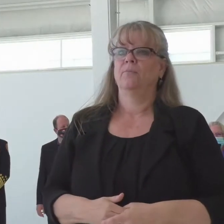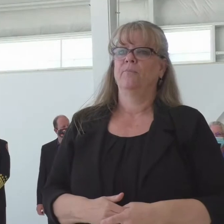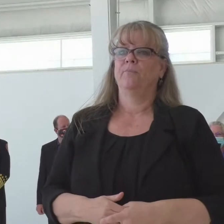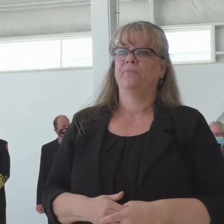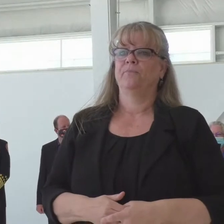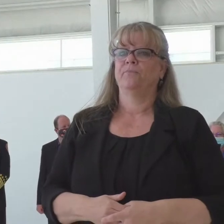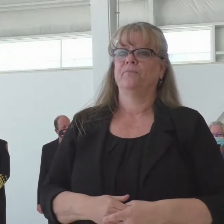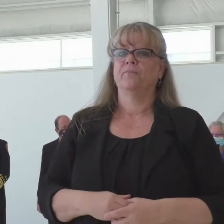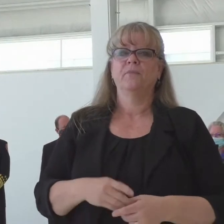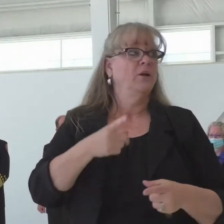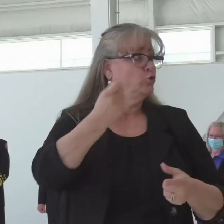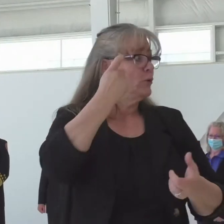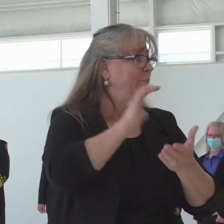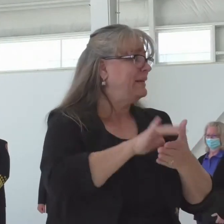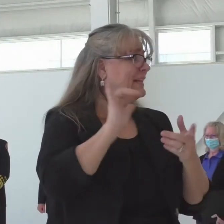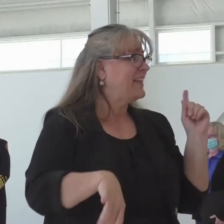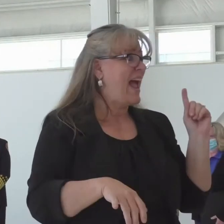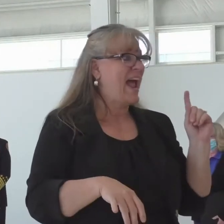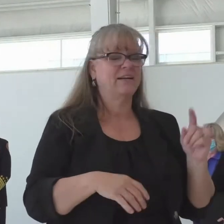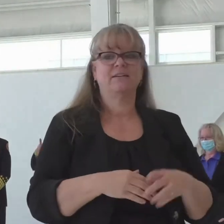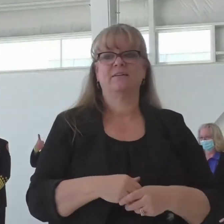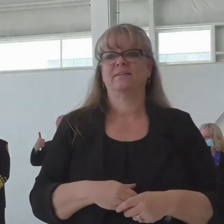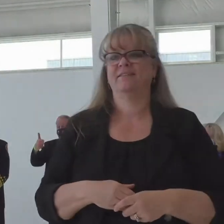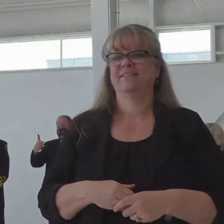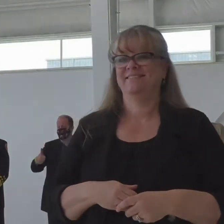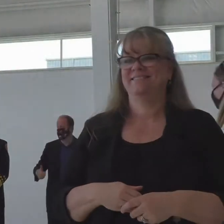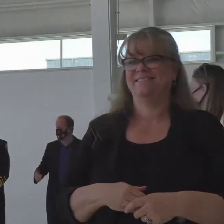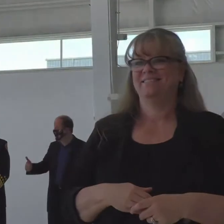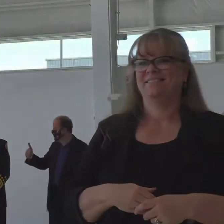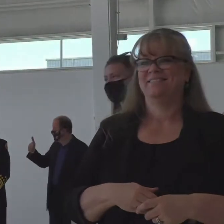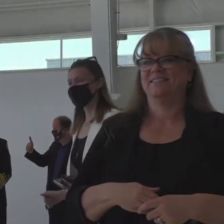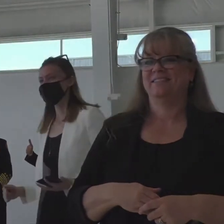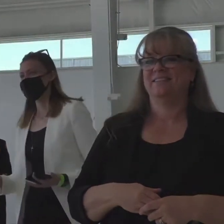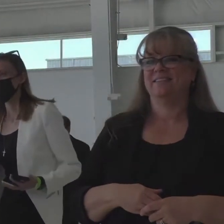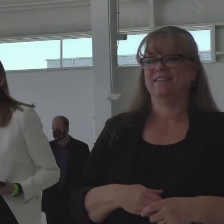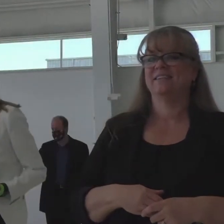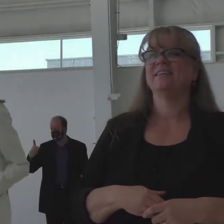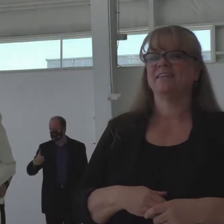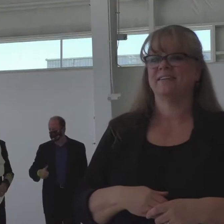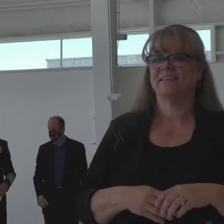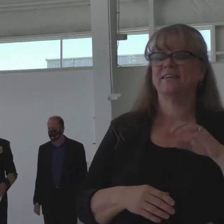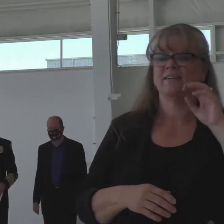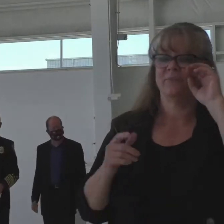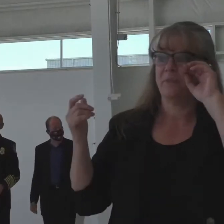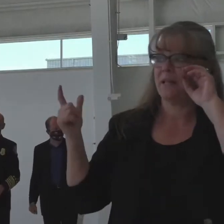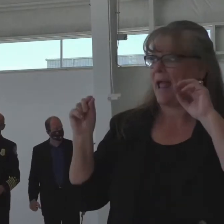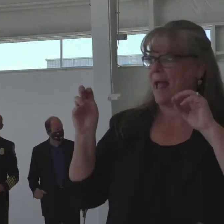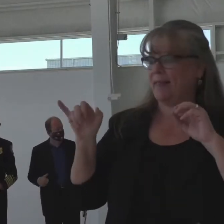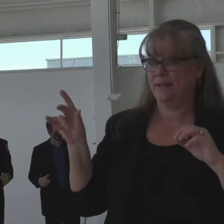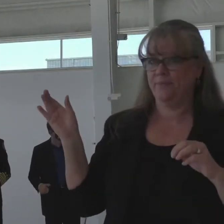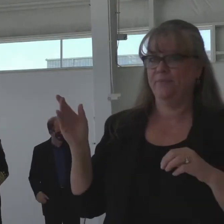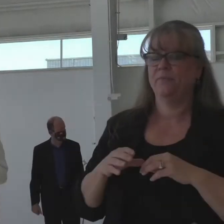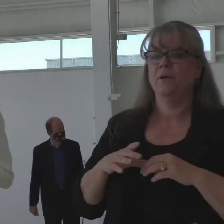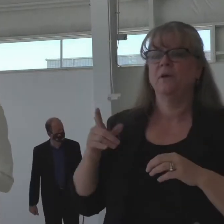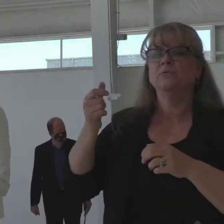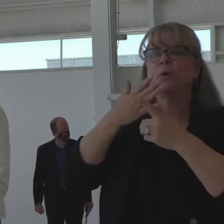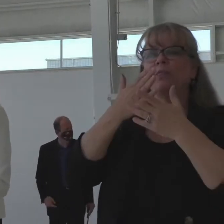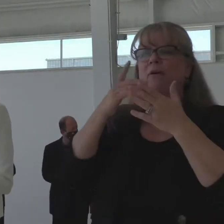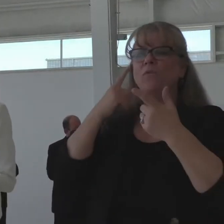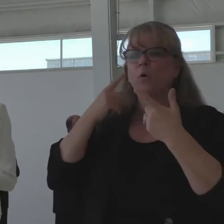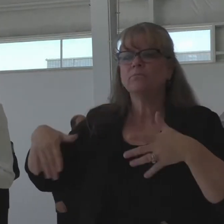I done Kaylee thank you all so much that's the end of the press conference